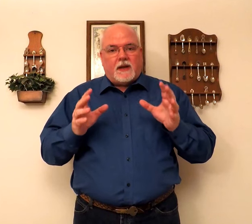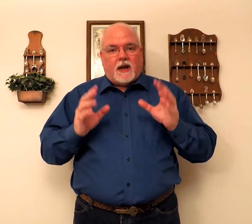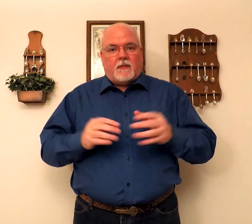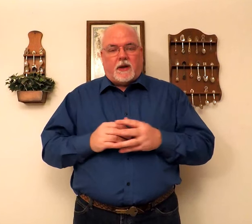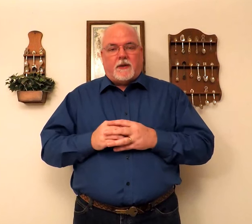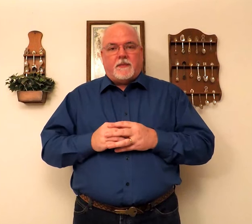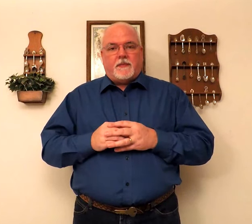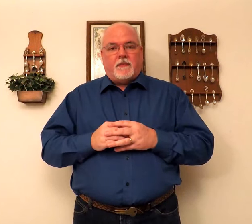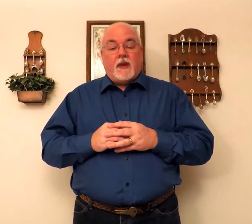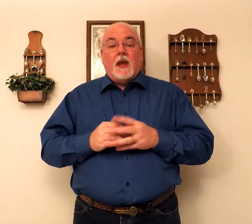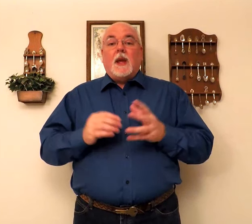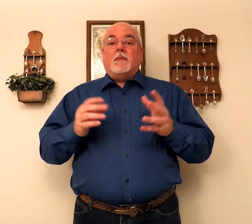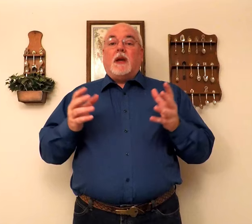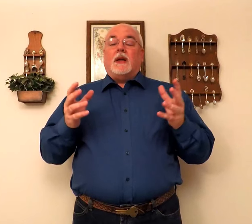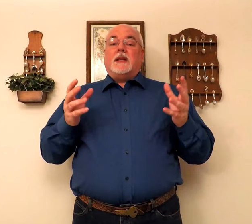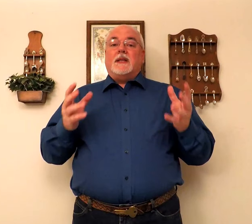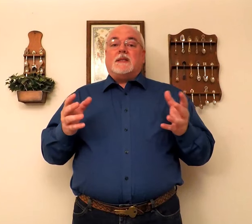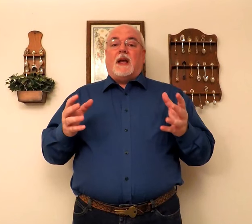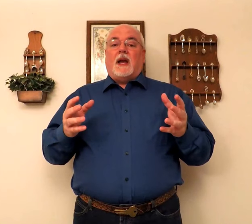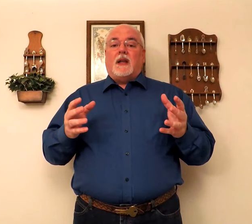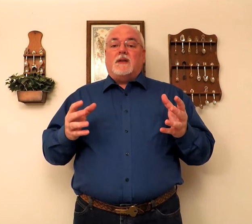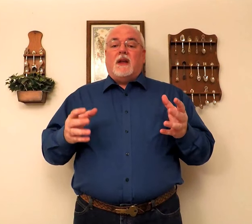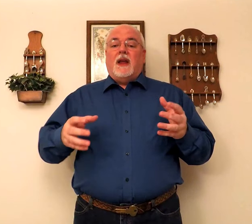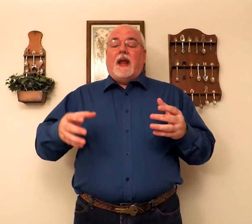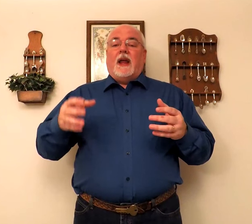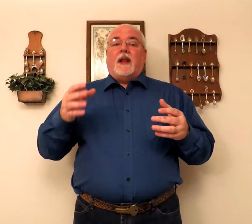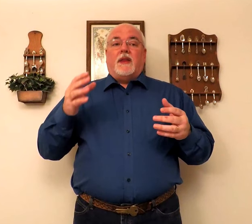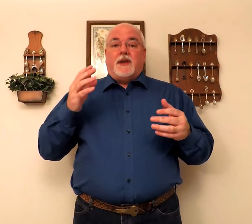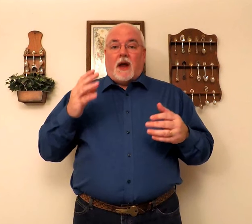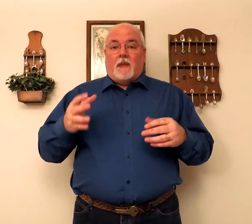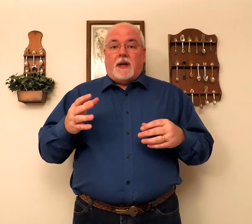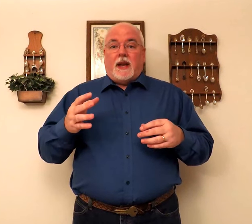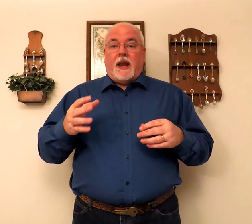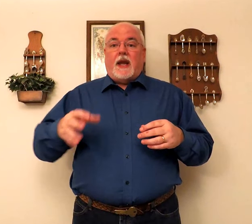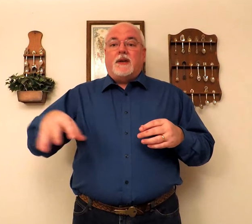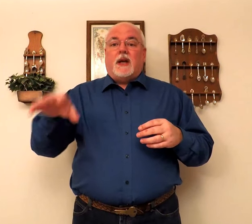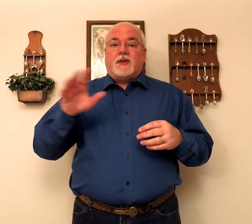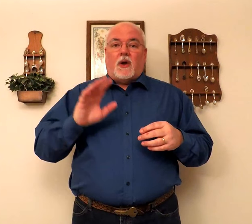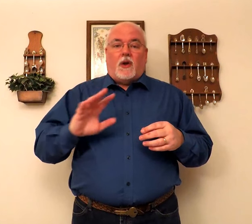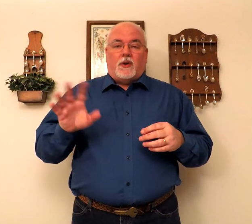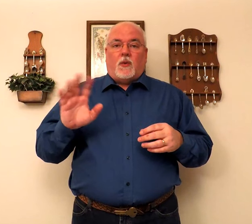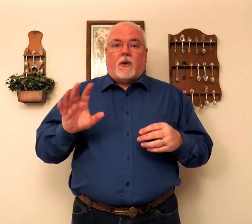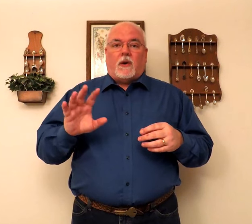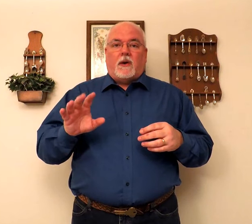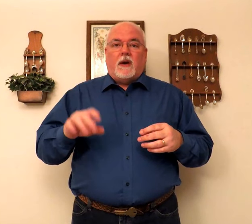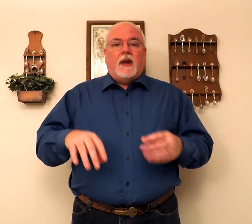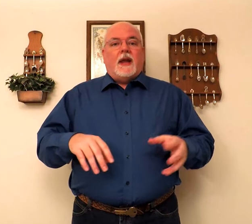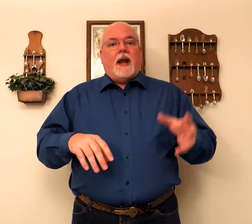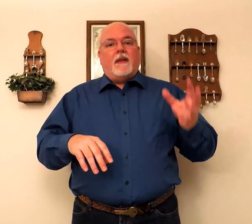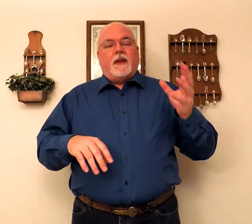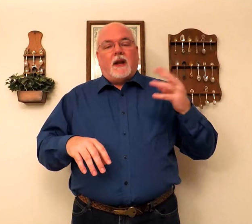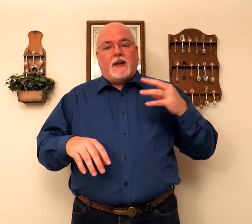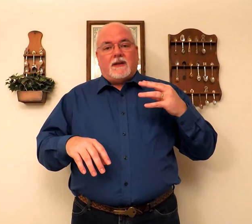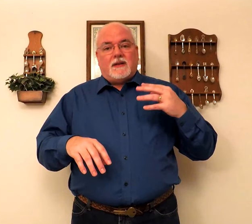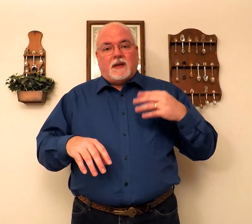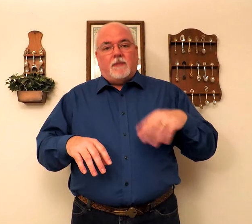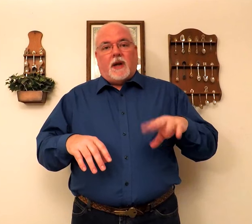make dominant. Because in signs, the dominant hand does all the work and the sub